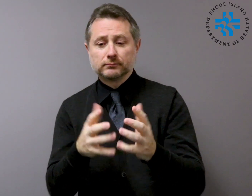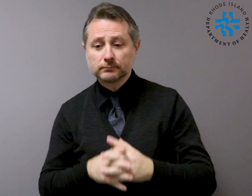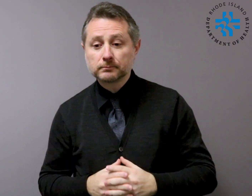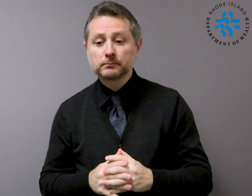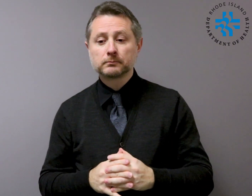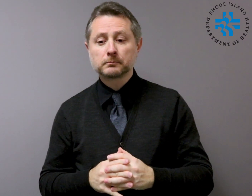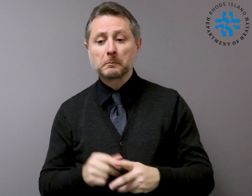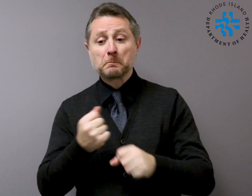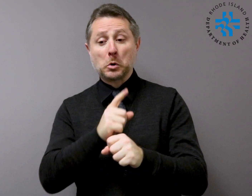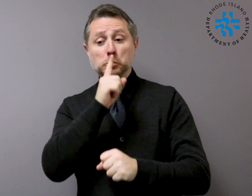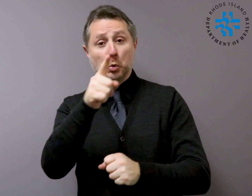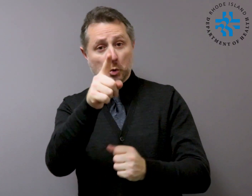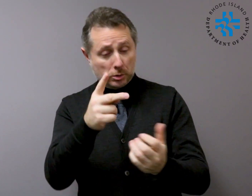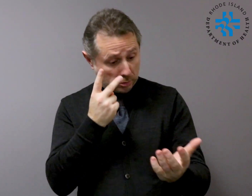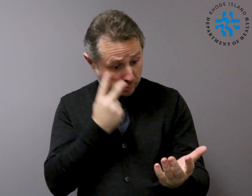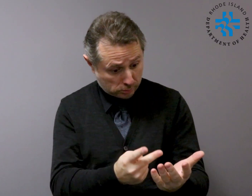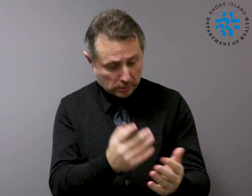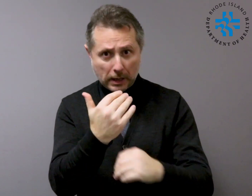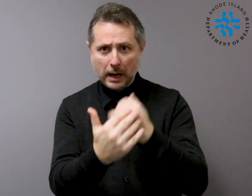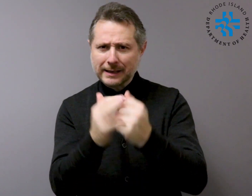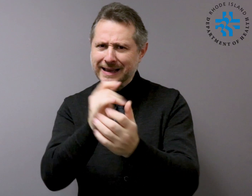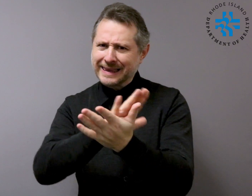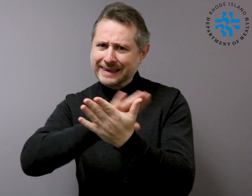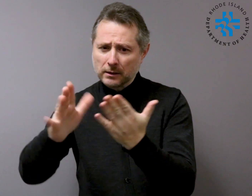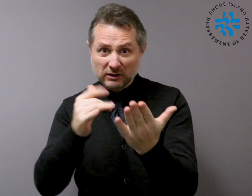Always wash hands with soap and water if hands are visibly dirty.